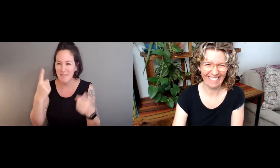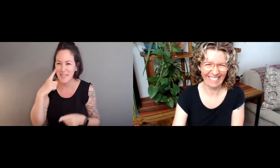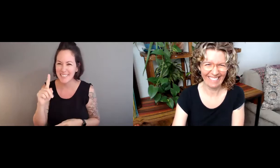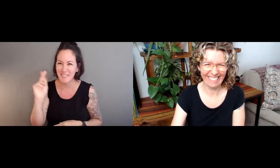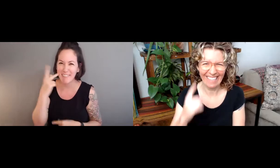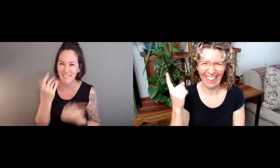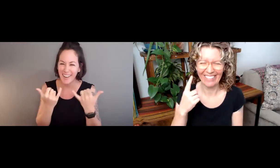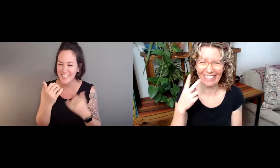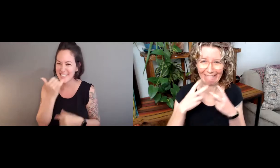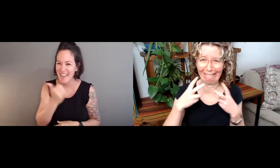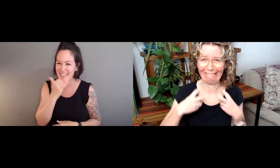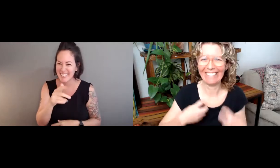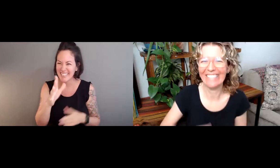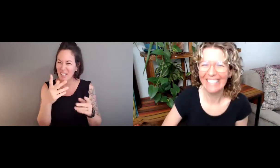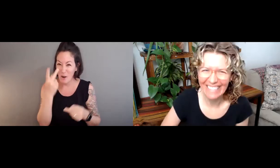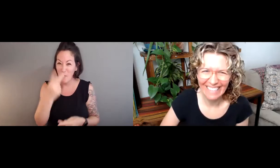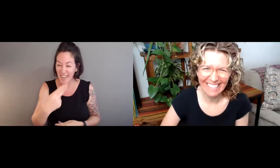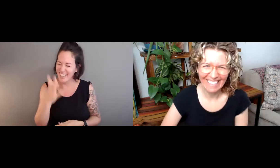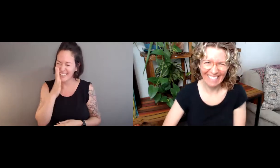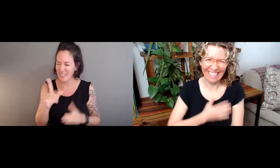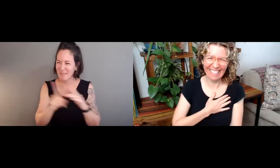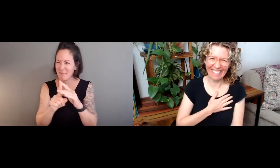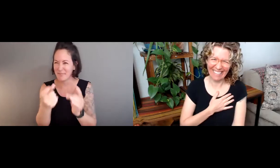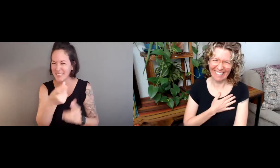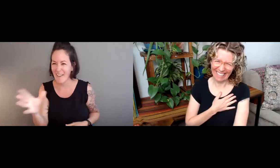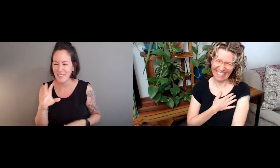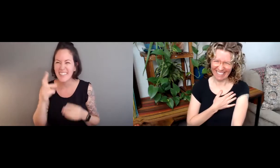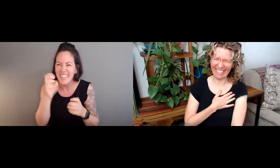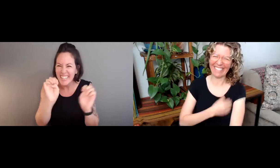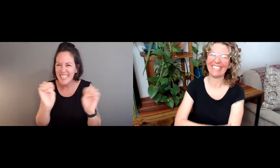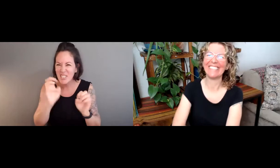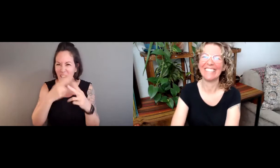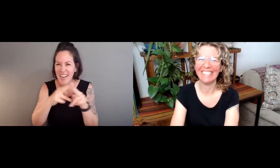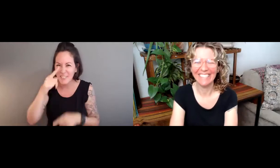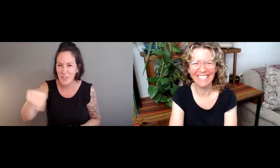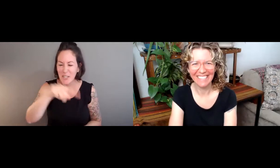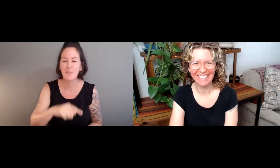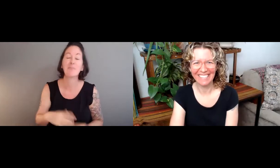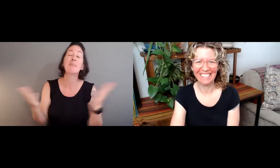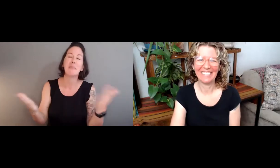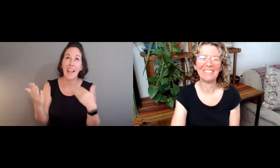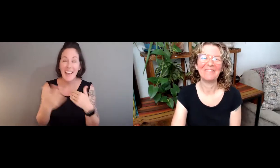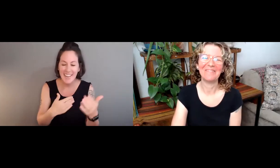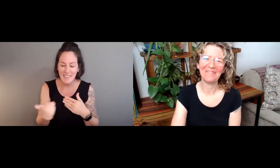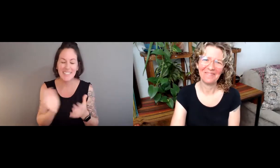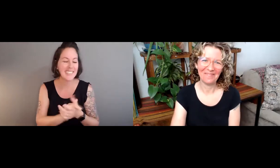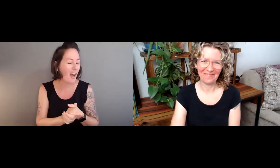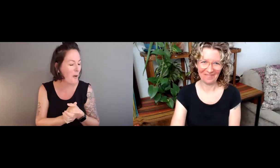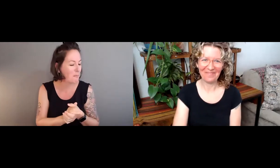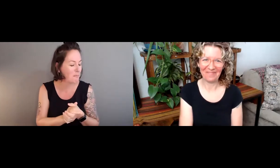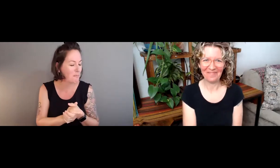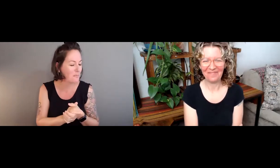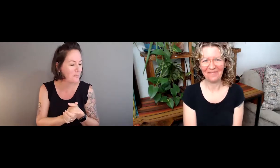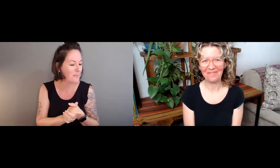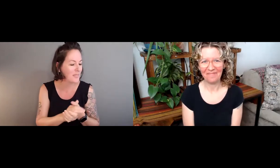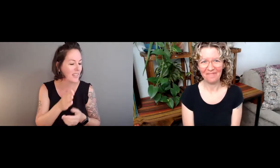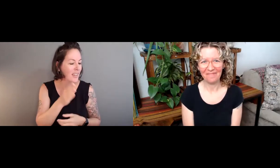I just made a phonological error. Corinne and I are famous for discussing those. There were some Easter eggs for you